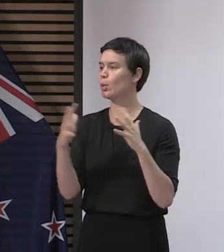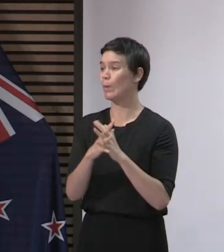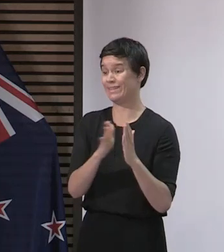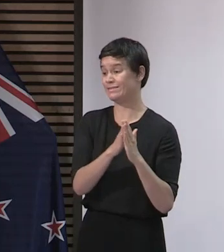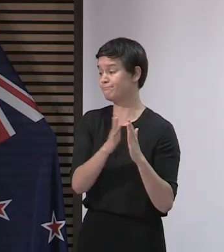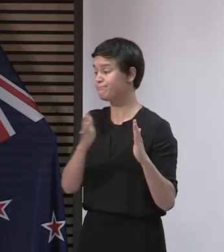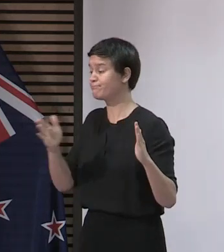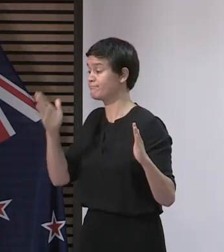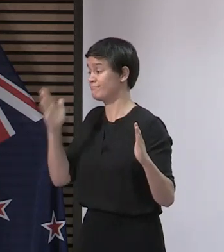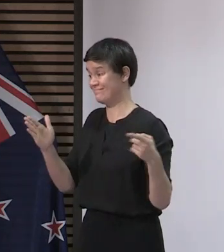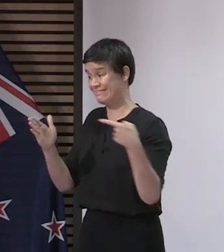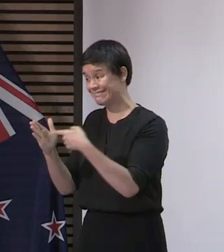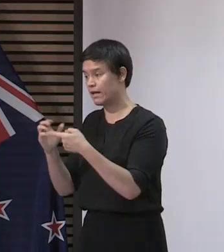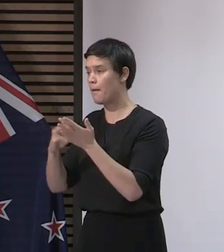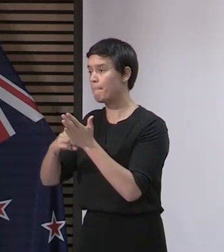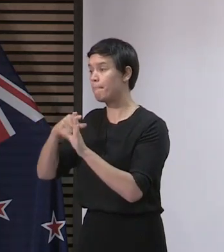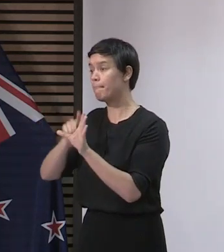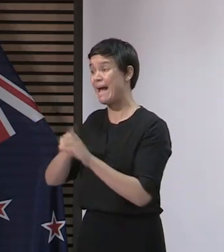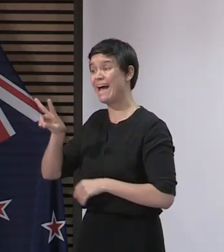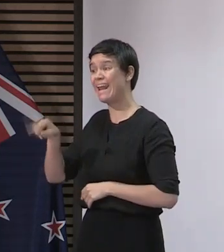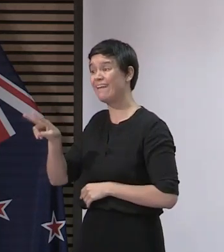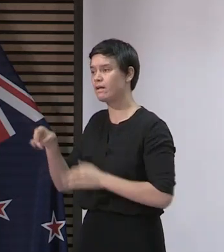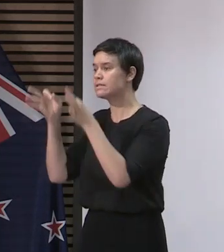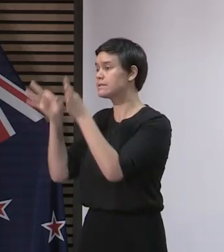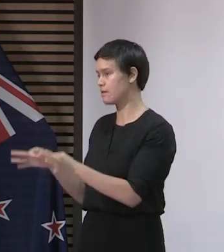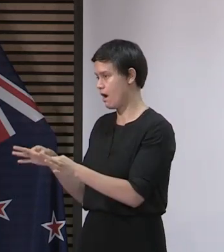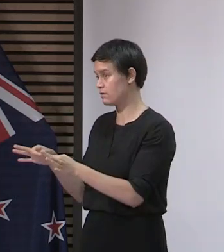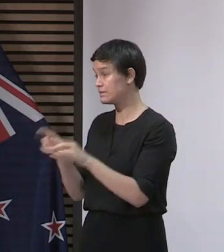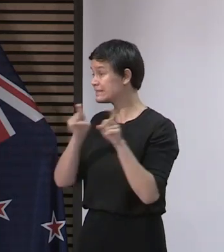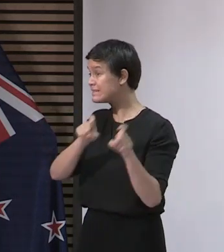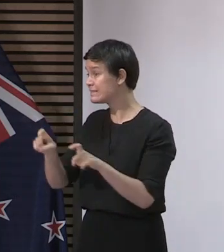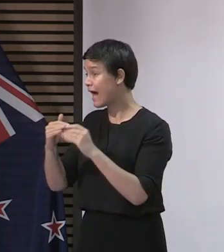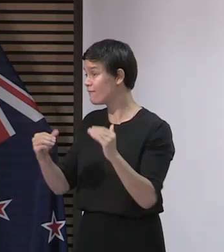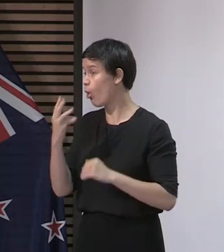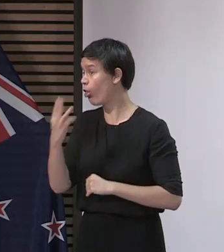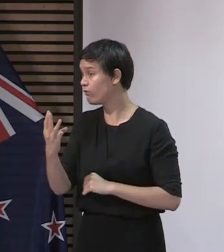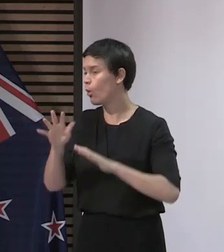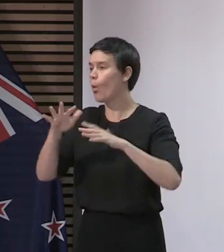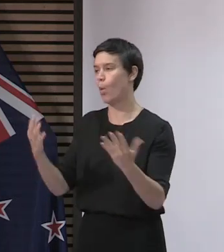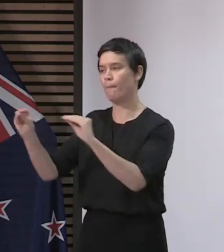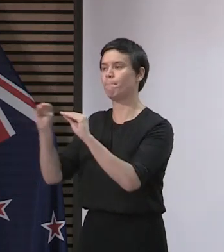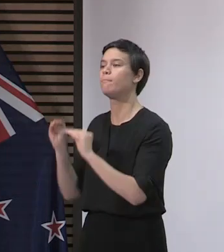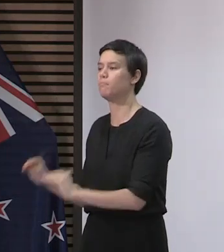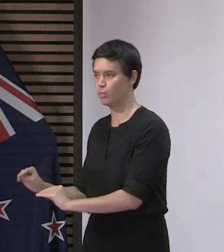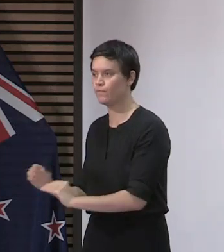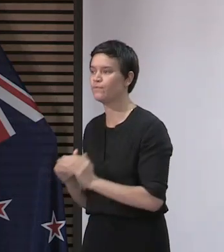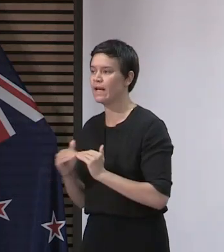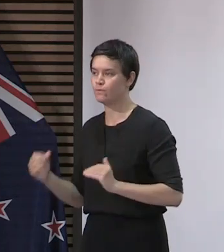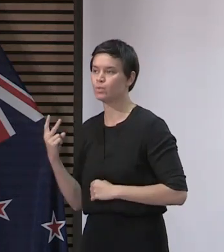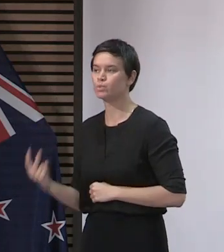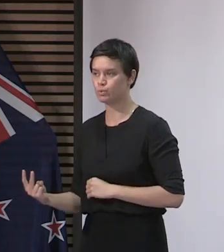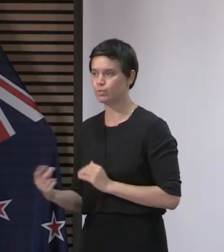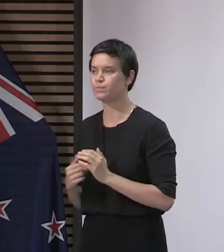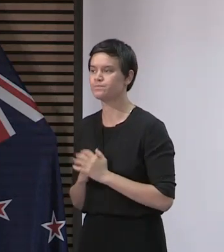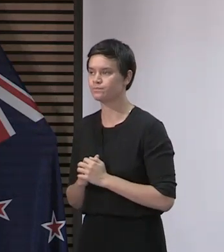steps on Monday the 11th of May. In order to consider a move to level two, we will consider the same factors we have for previous